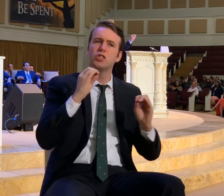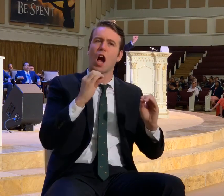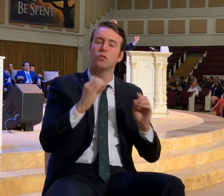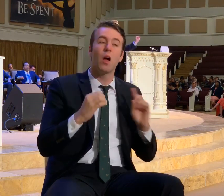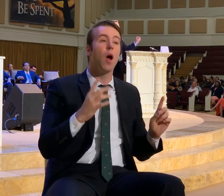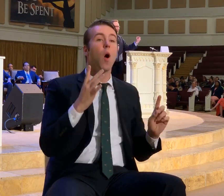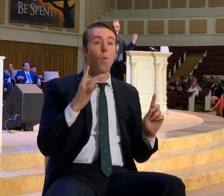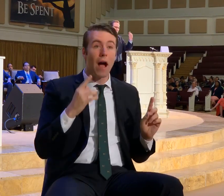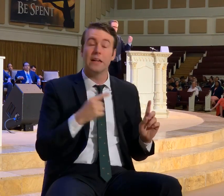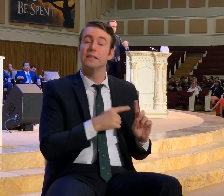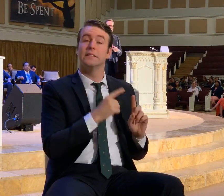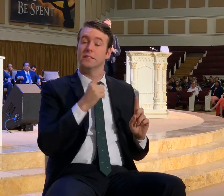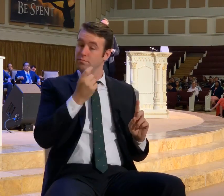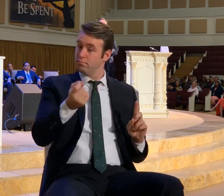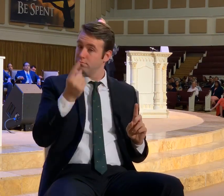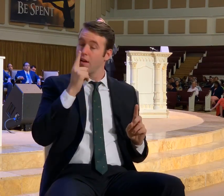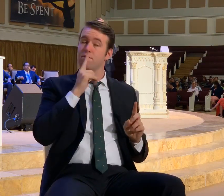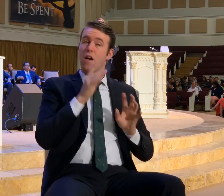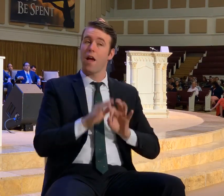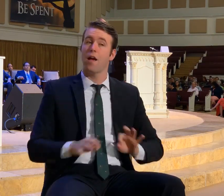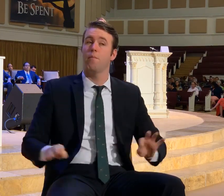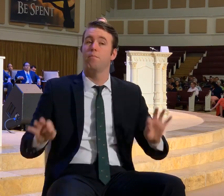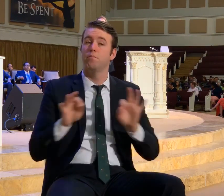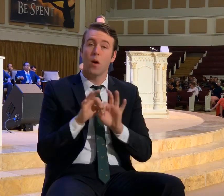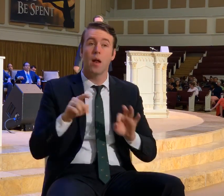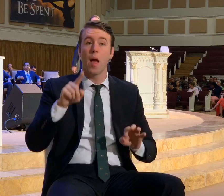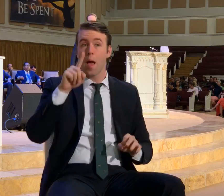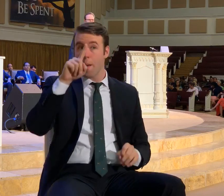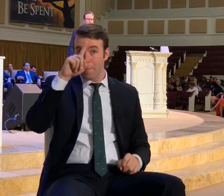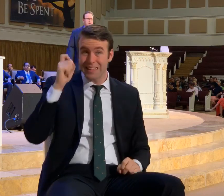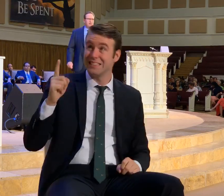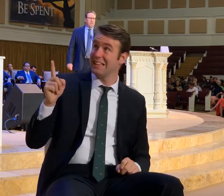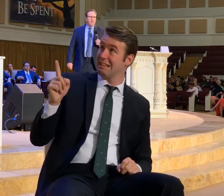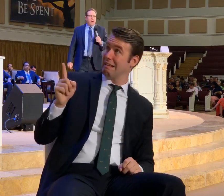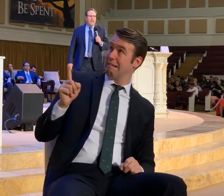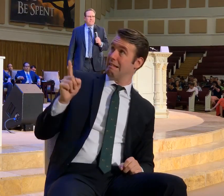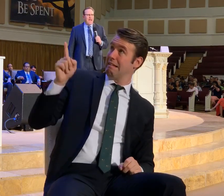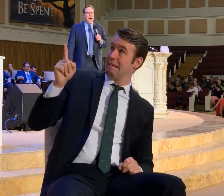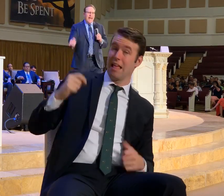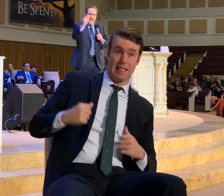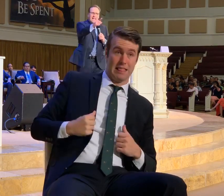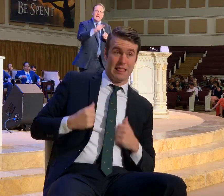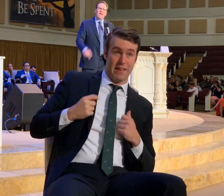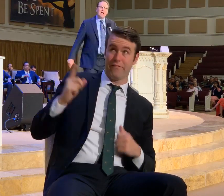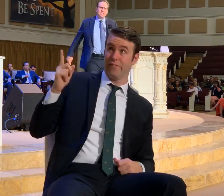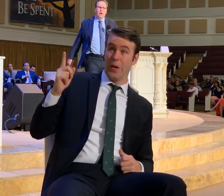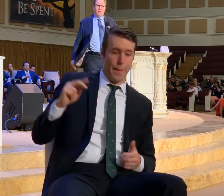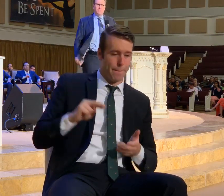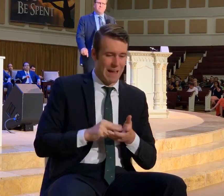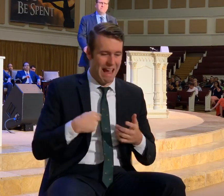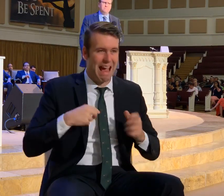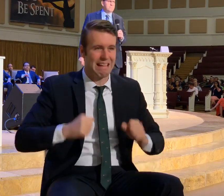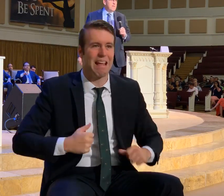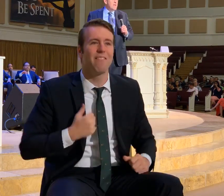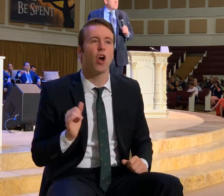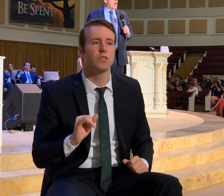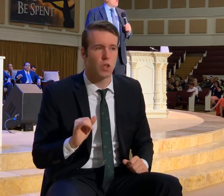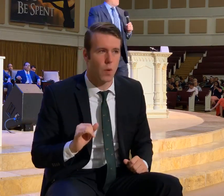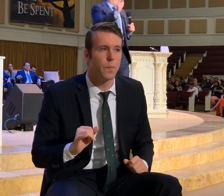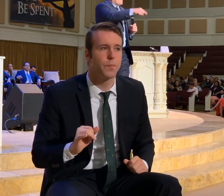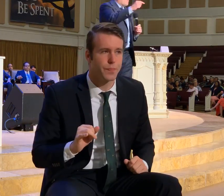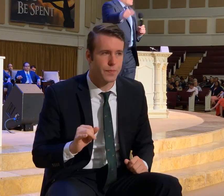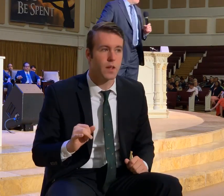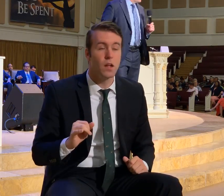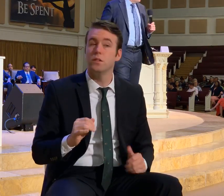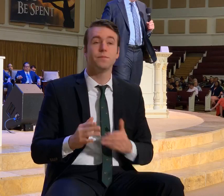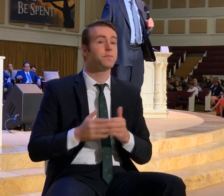very important. And understand something. Because he lived, Brother Wayne Scott, I can live also. So